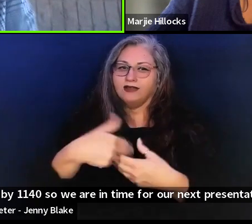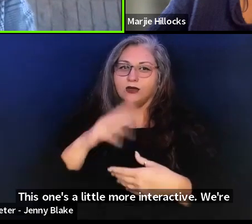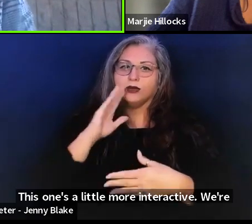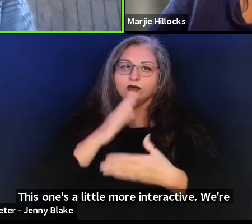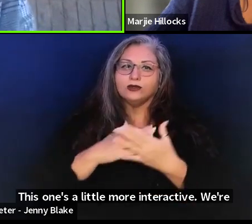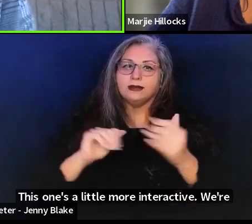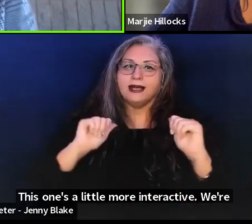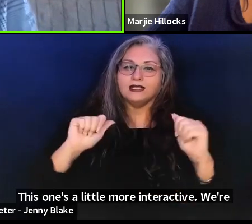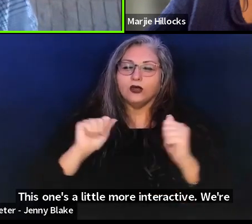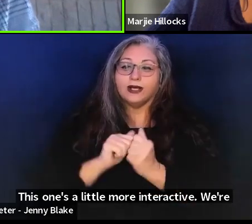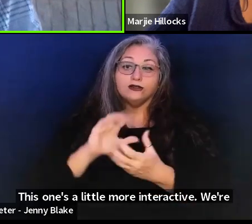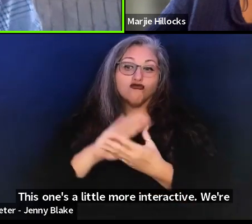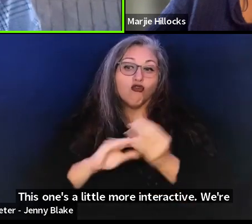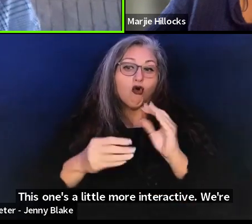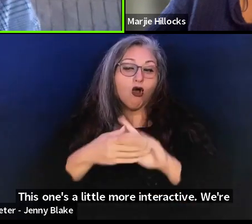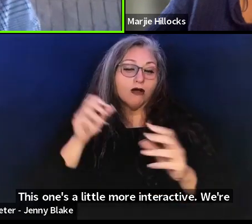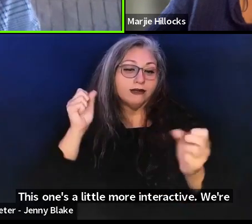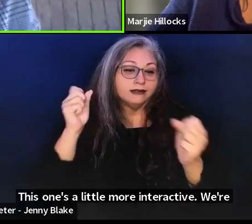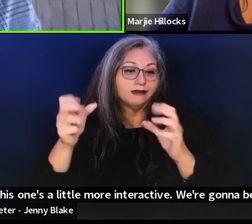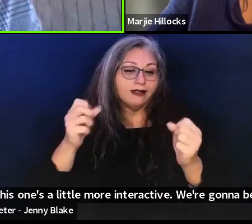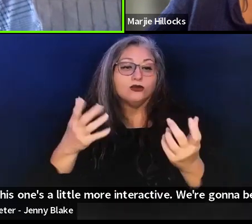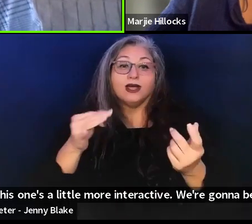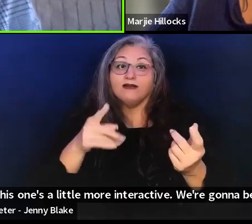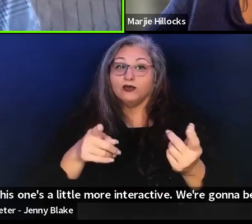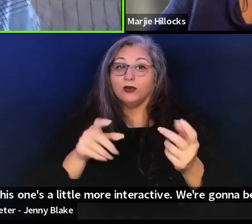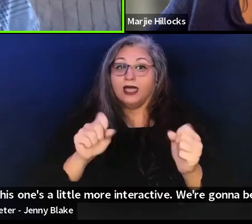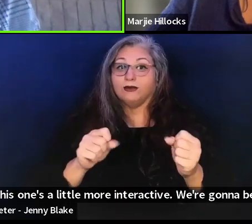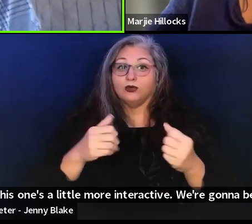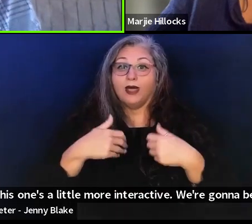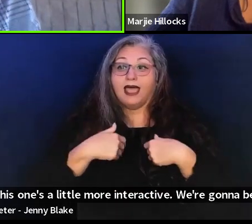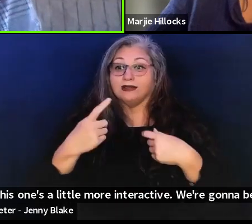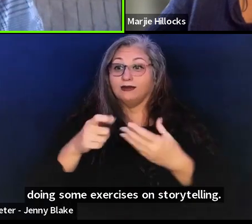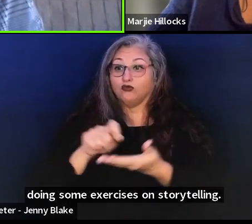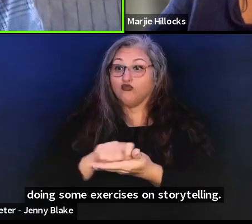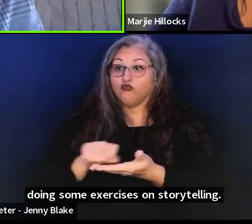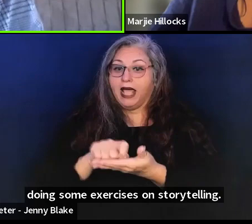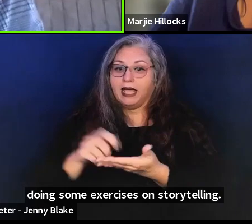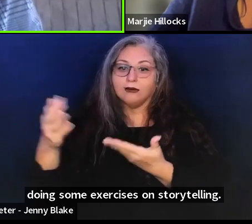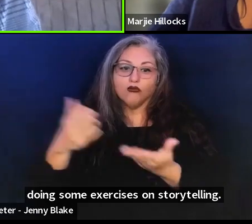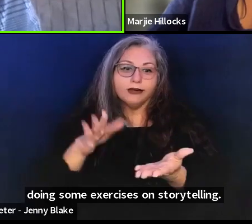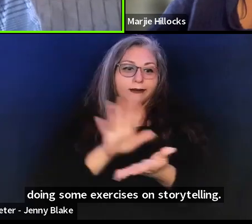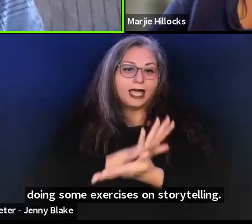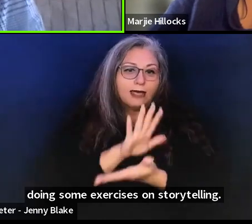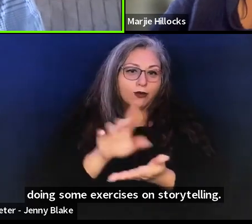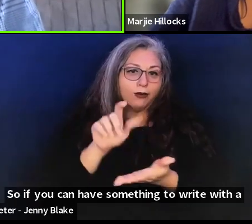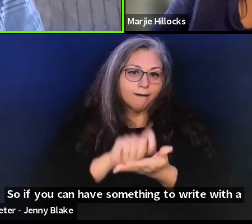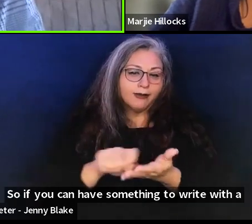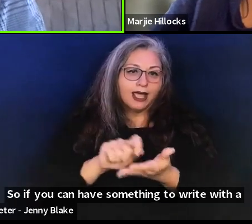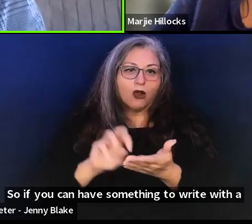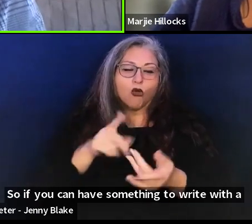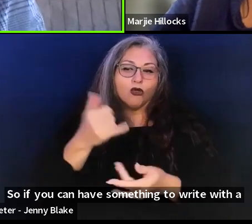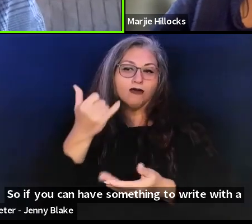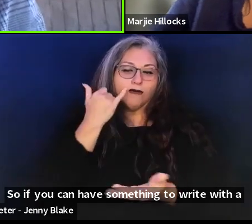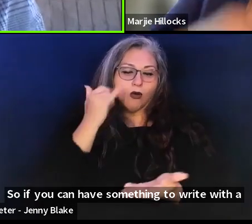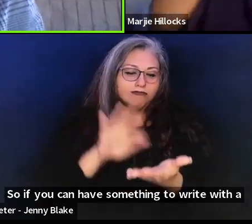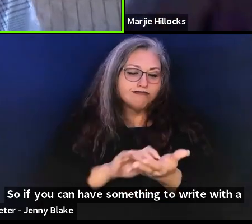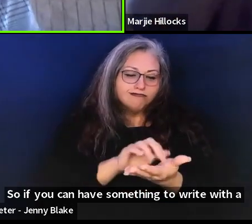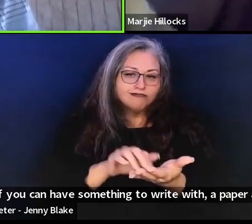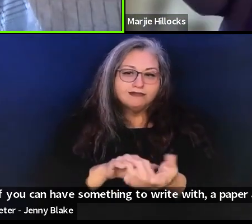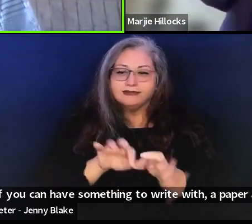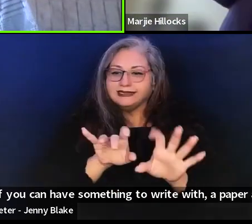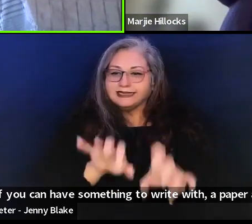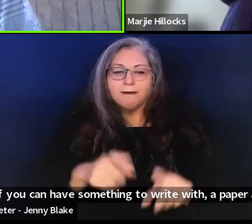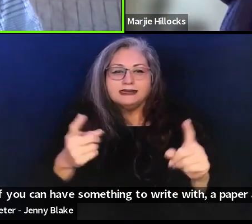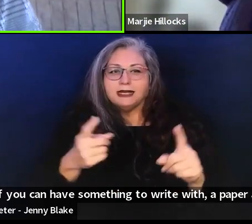exercises on storytelling. So if you can have something to write with, a paper and pen, or just your phone, something to type things with,